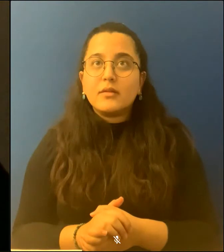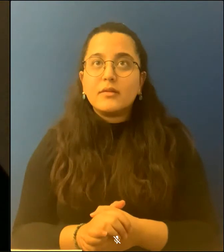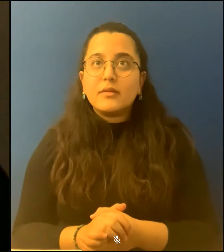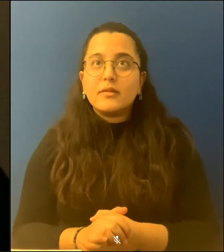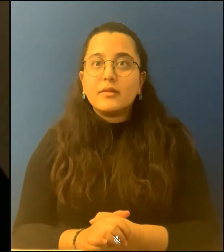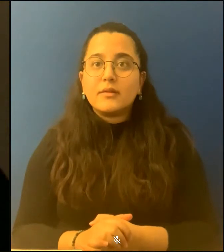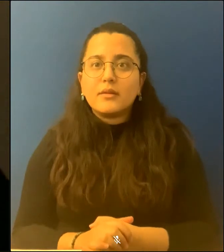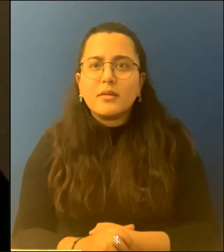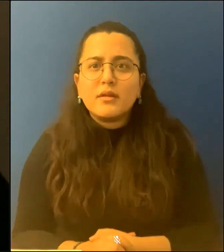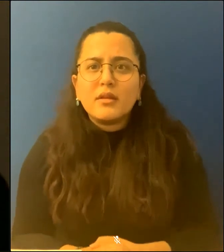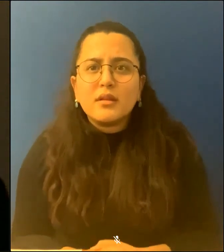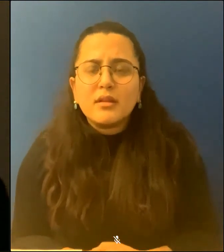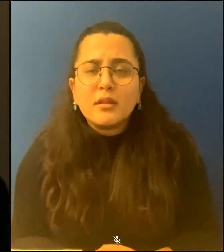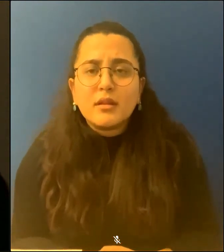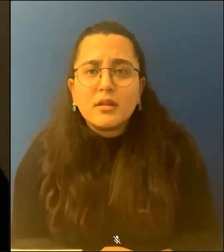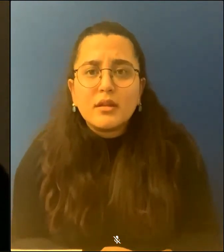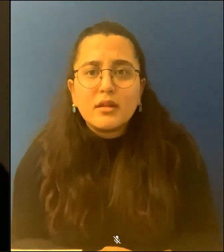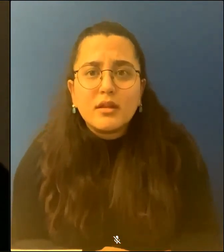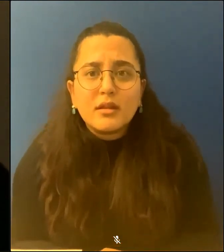Thank you for being here and listening.